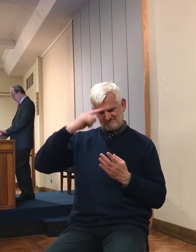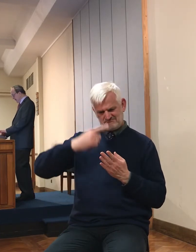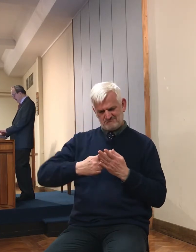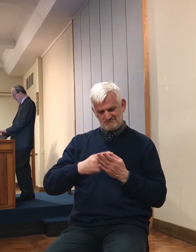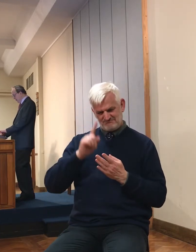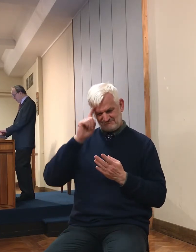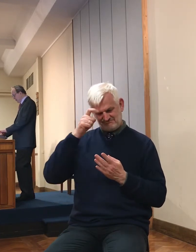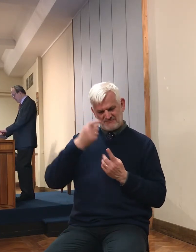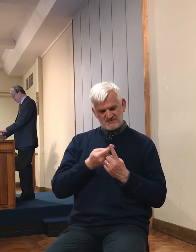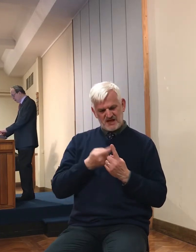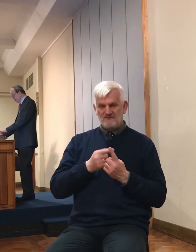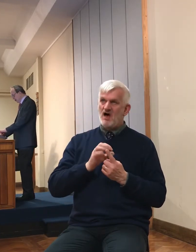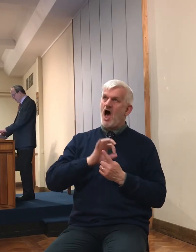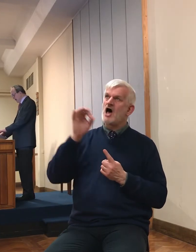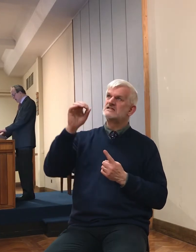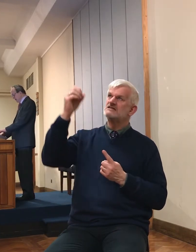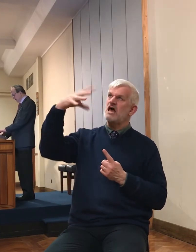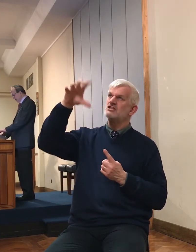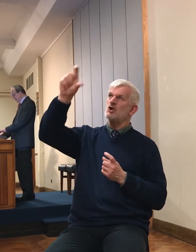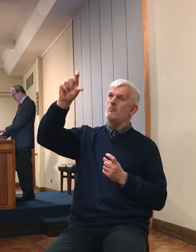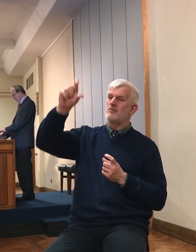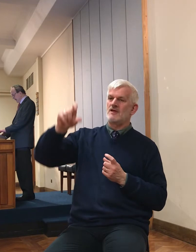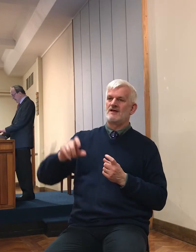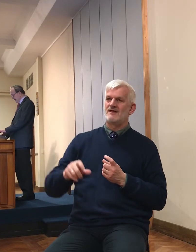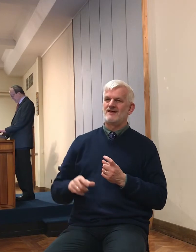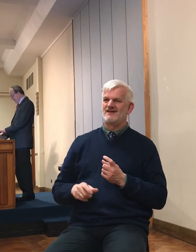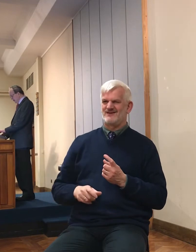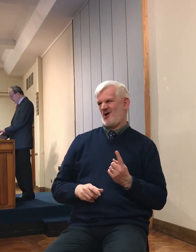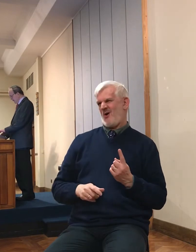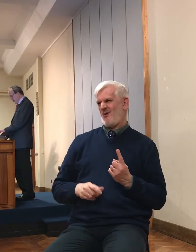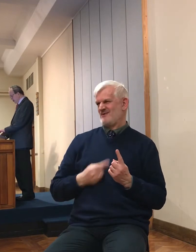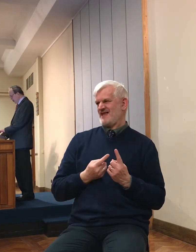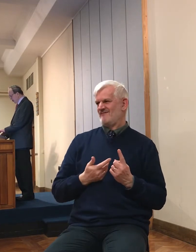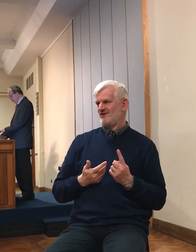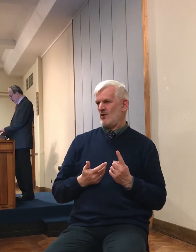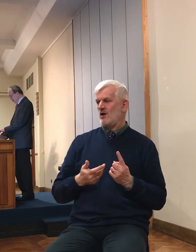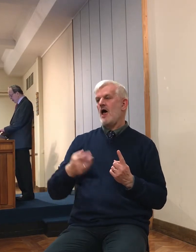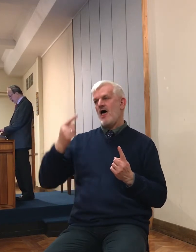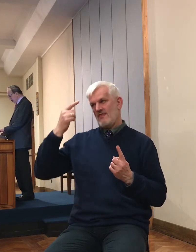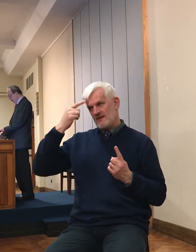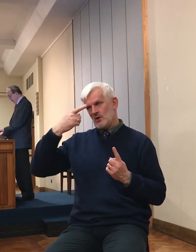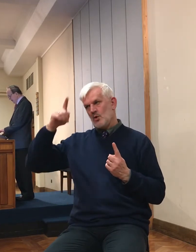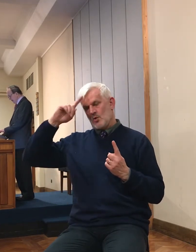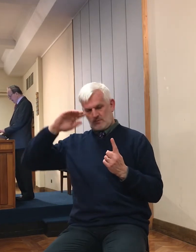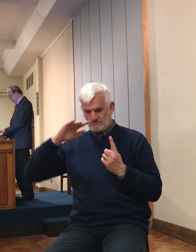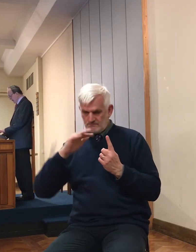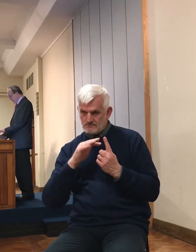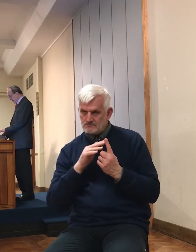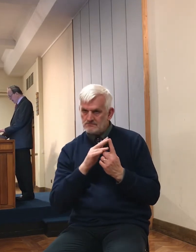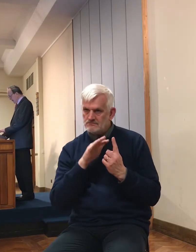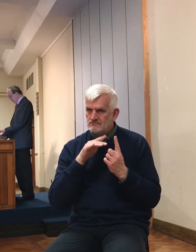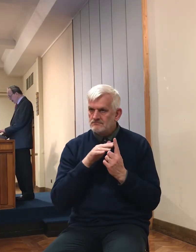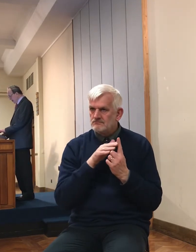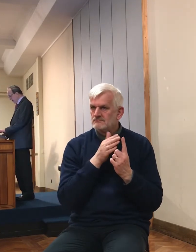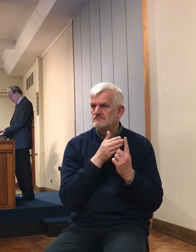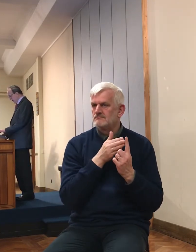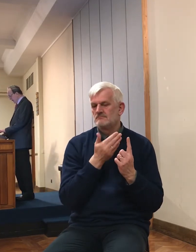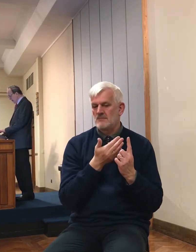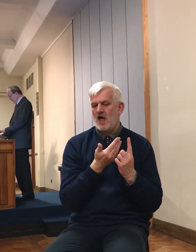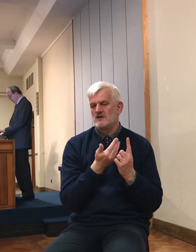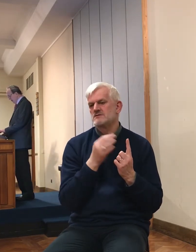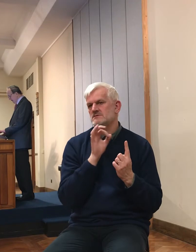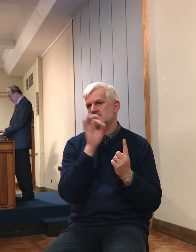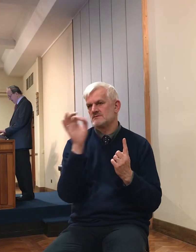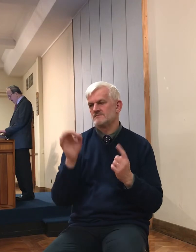doesn't say that happened, but I'm sure it must have done. Then spake Joshua to the Lord in the day when the Lord